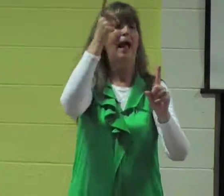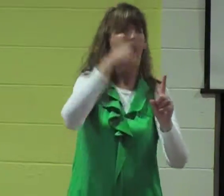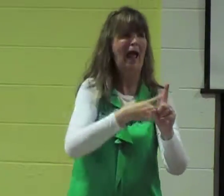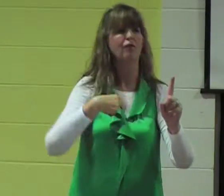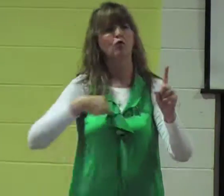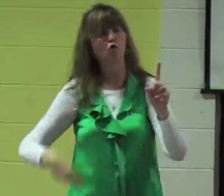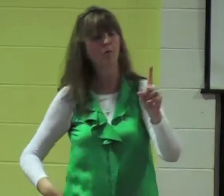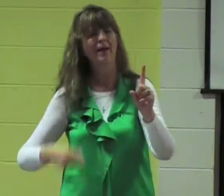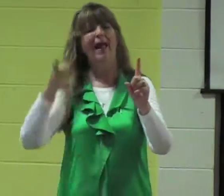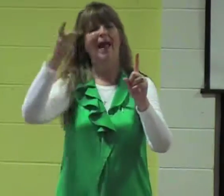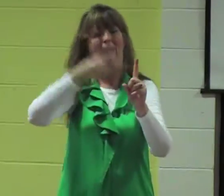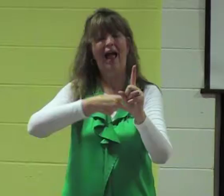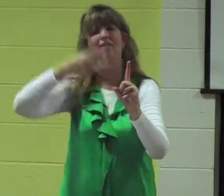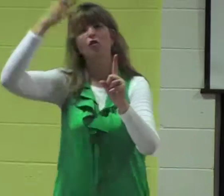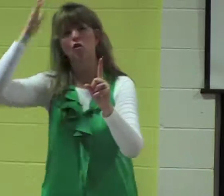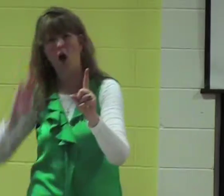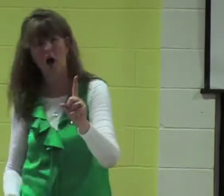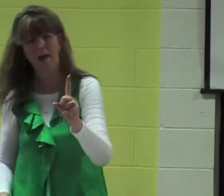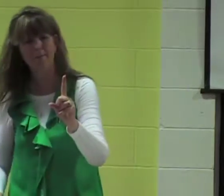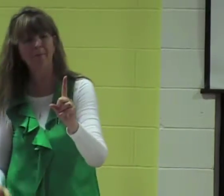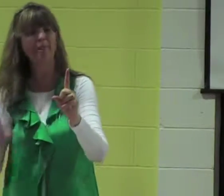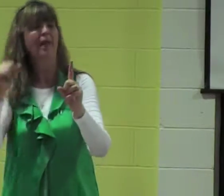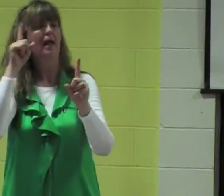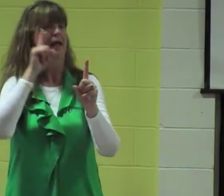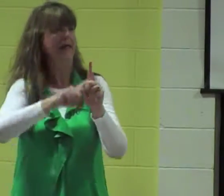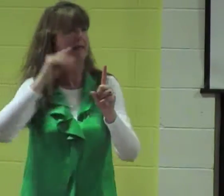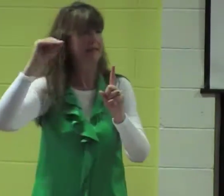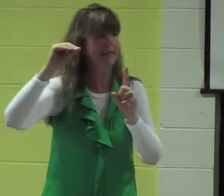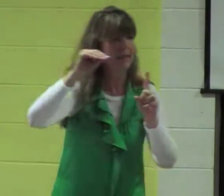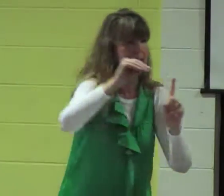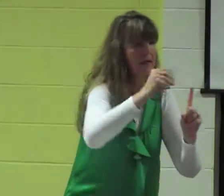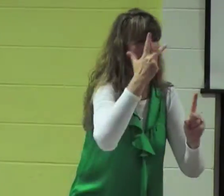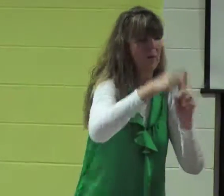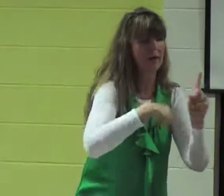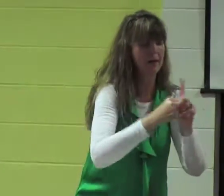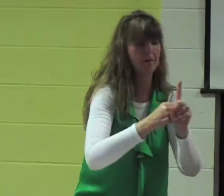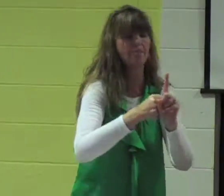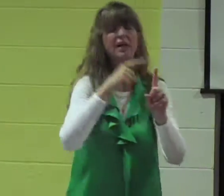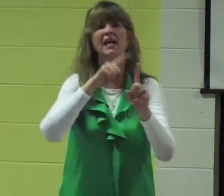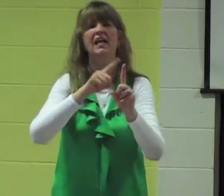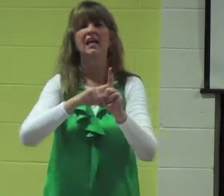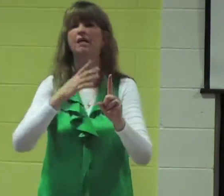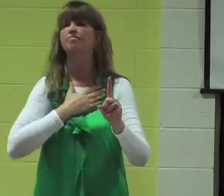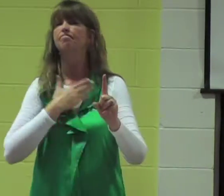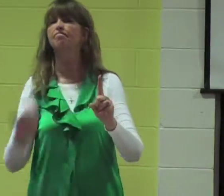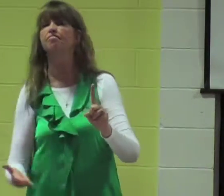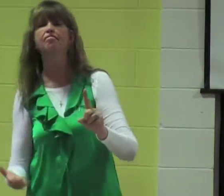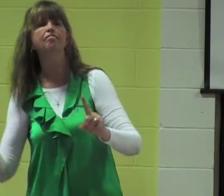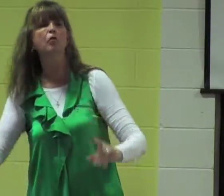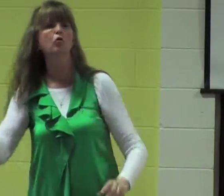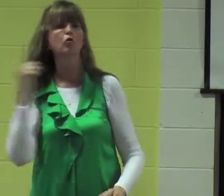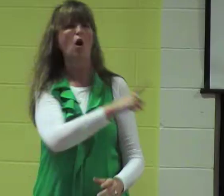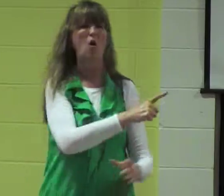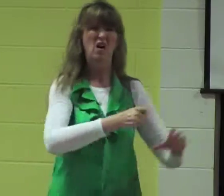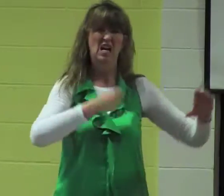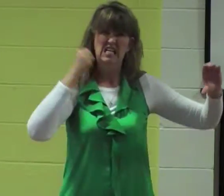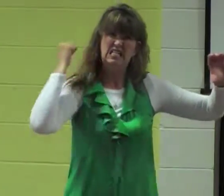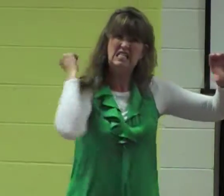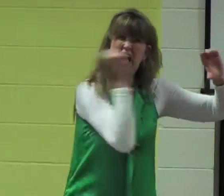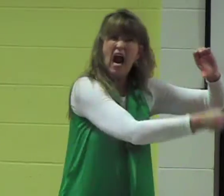say the son of God came down that he was man and God and that he was willing to